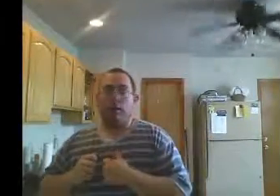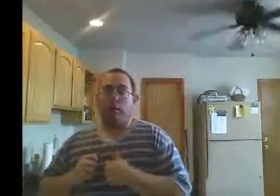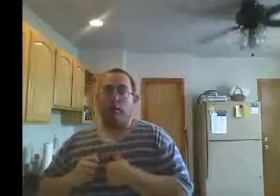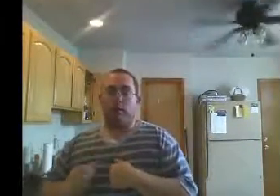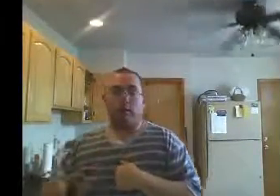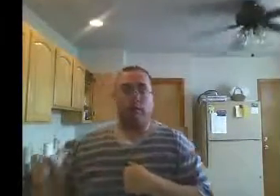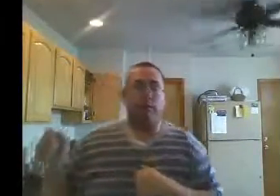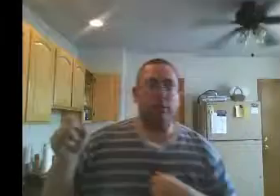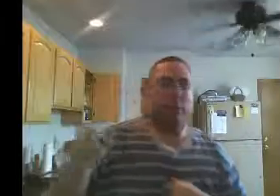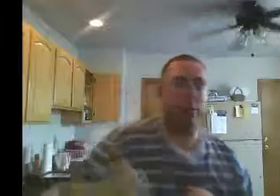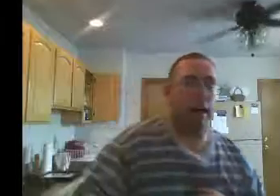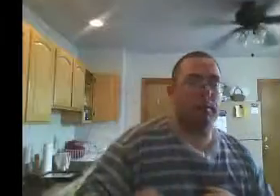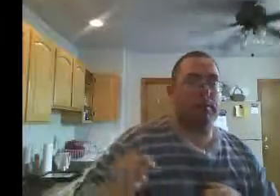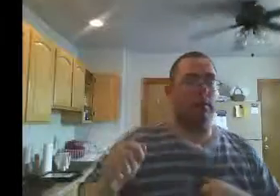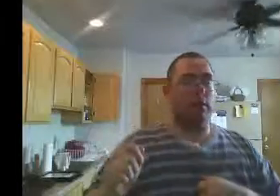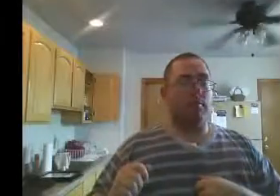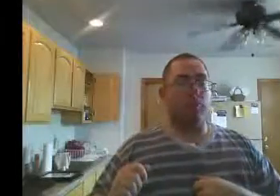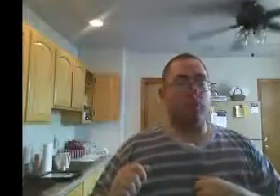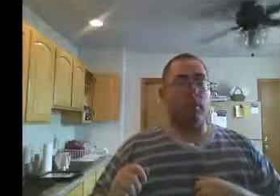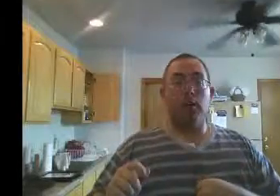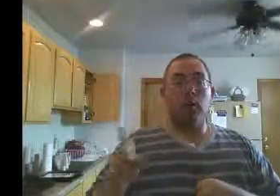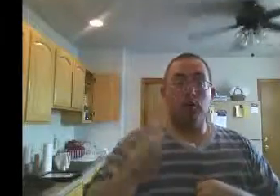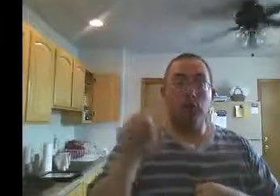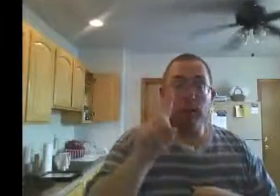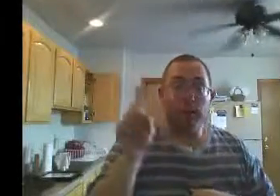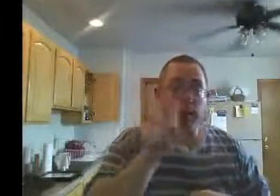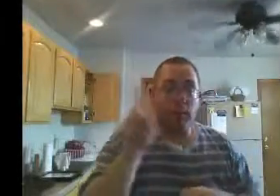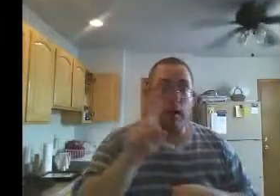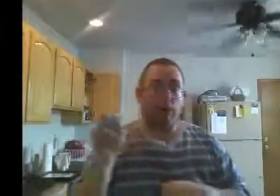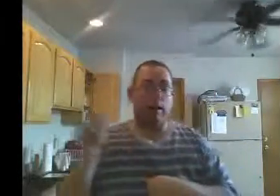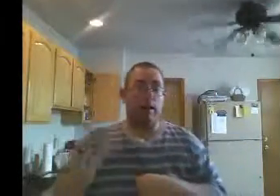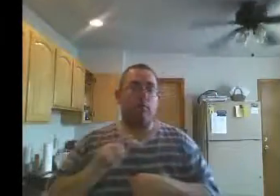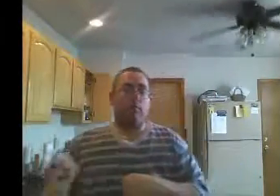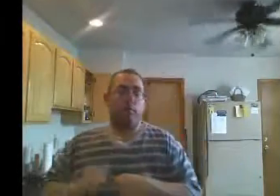Because in Deuces and Diamonds, you did not run that group.